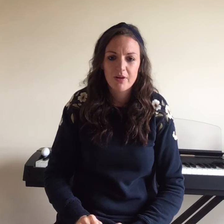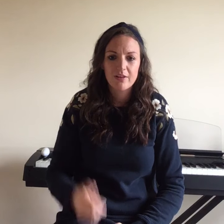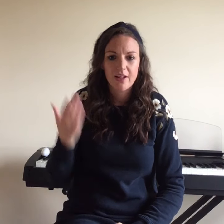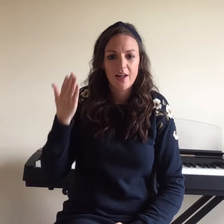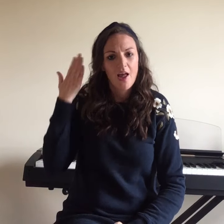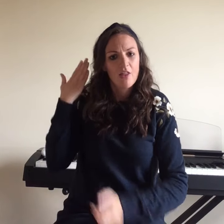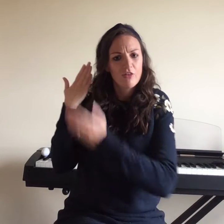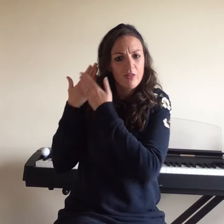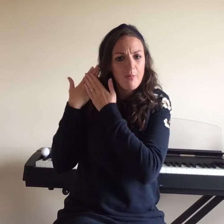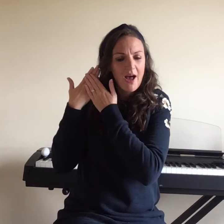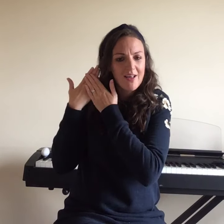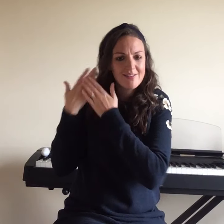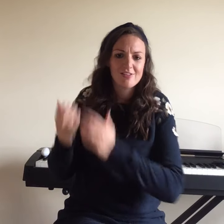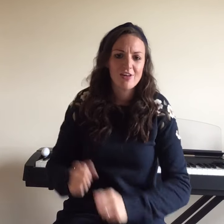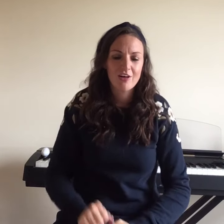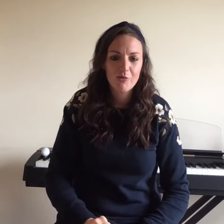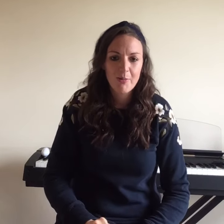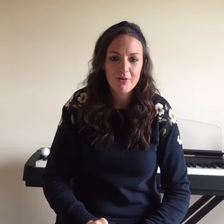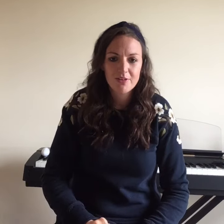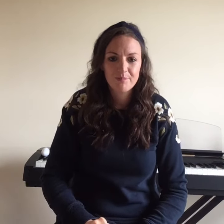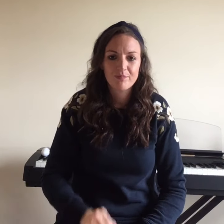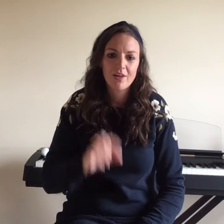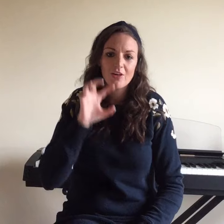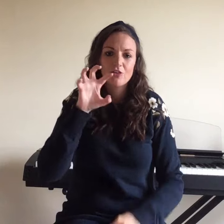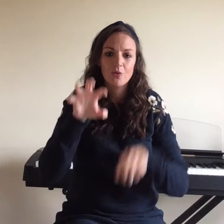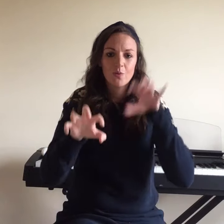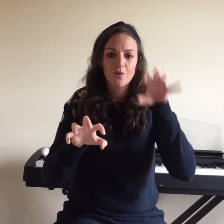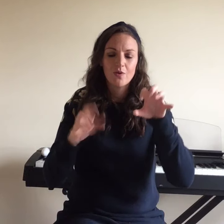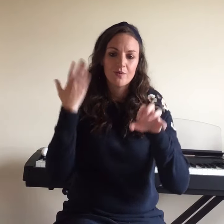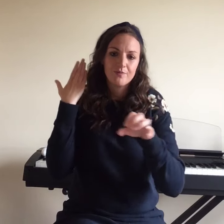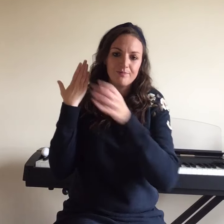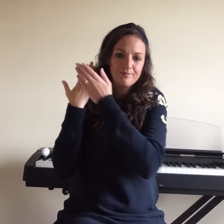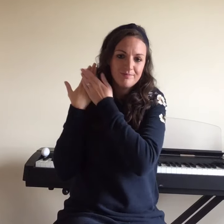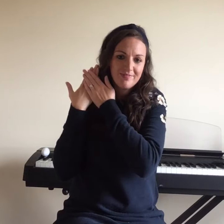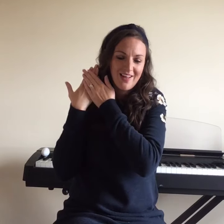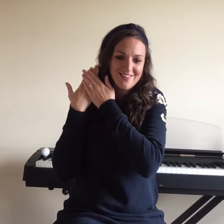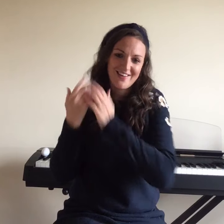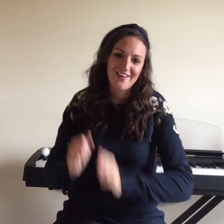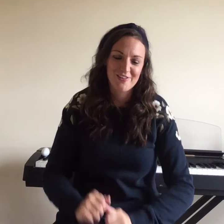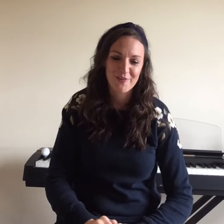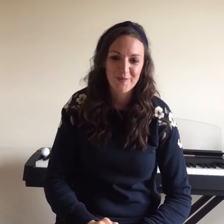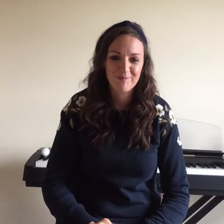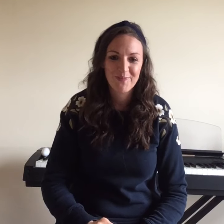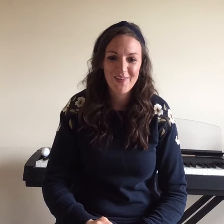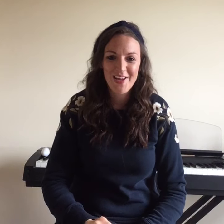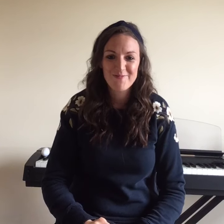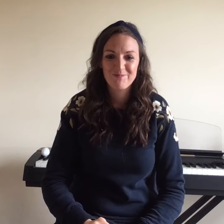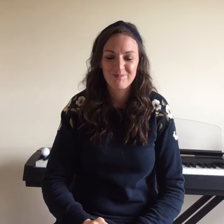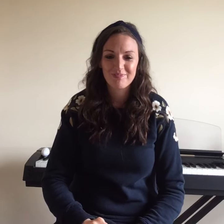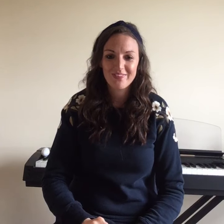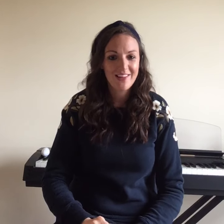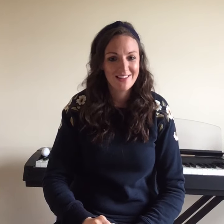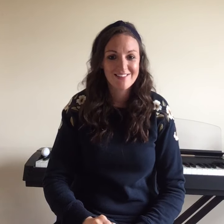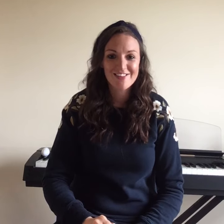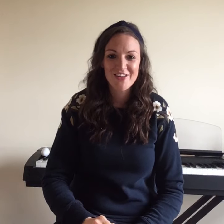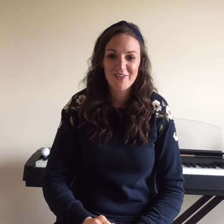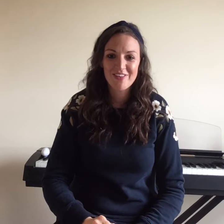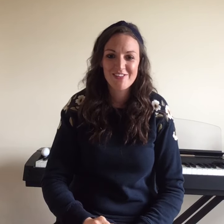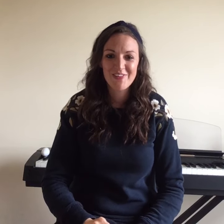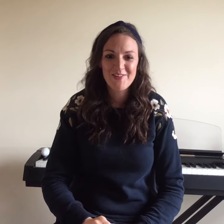about it like they're in the past. That's how I remember it. So that's Dinosaur. Okay let's start it with a story.